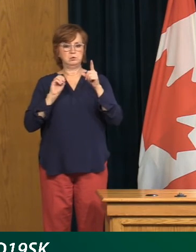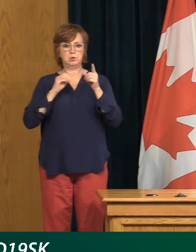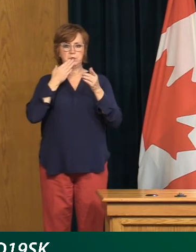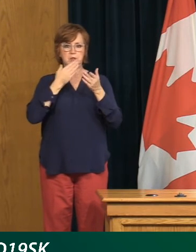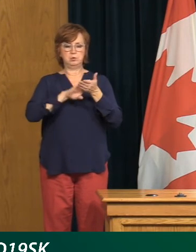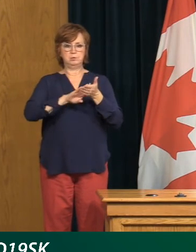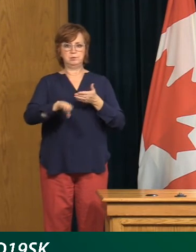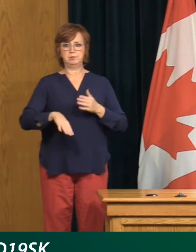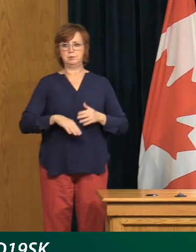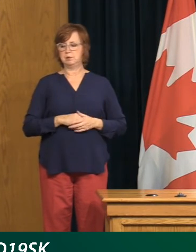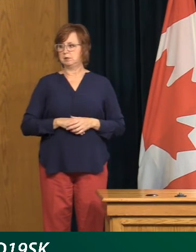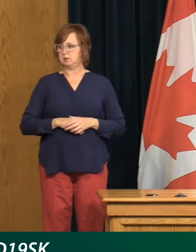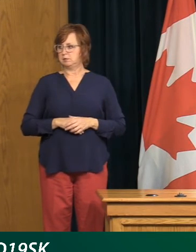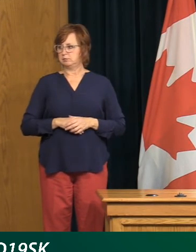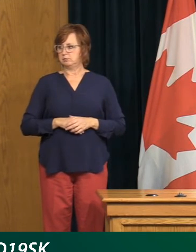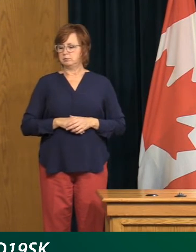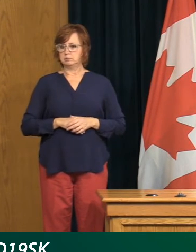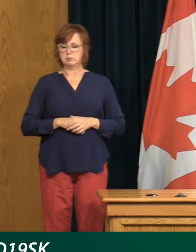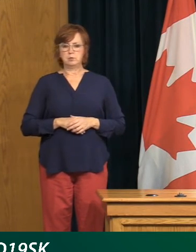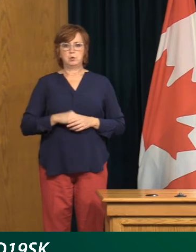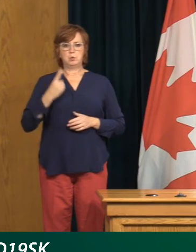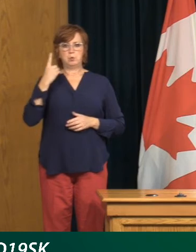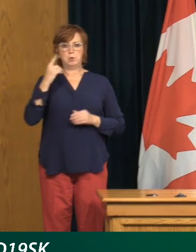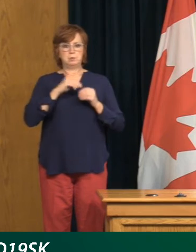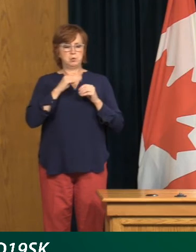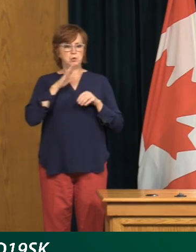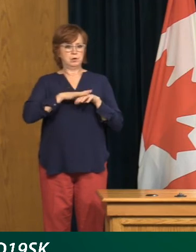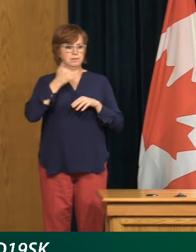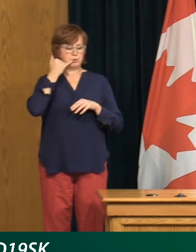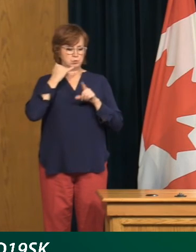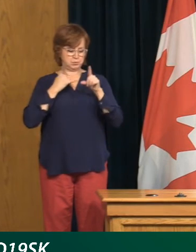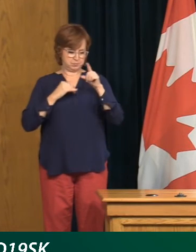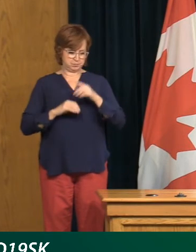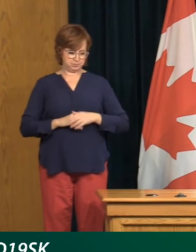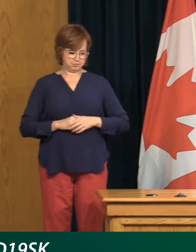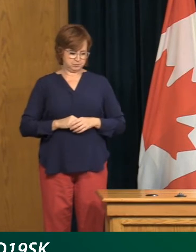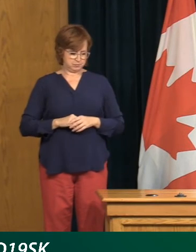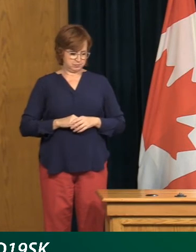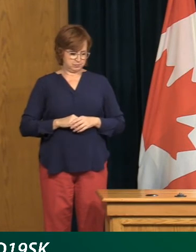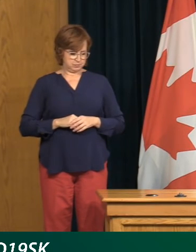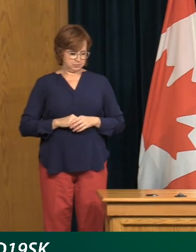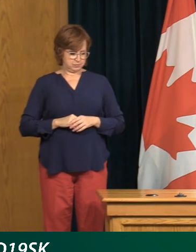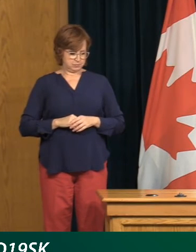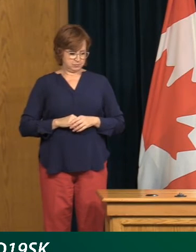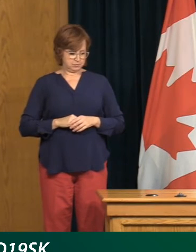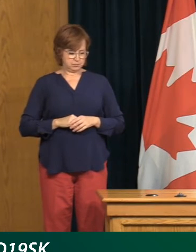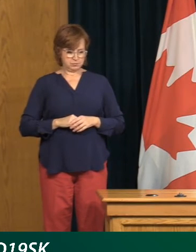No, I'm good, thanks. All right. I believe we have one more caller. Moderator? Hmm, where is he?